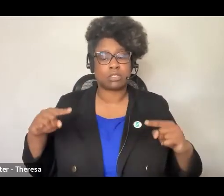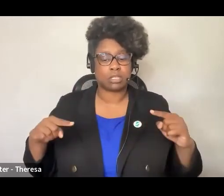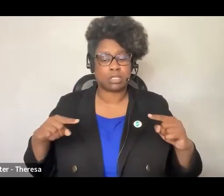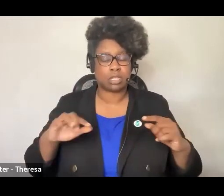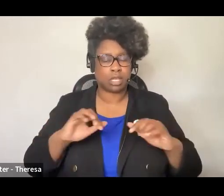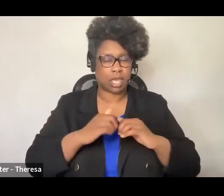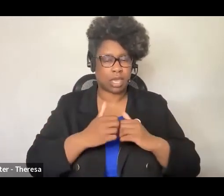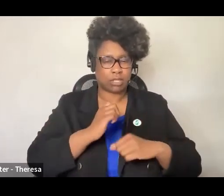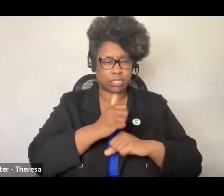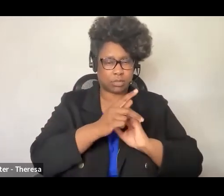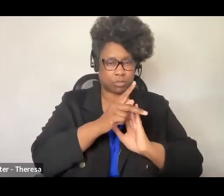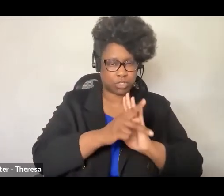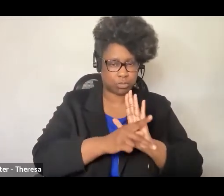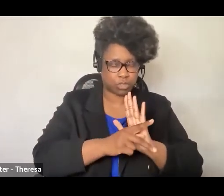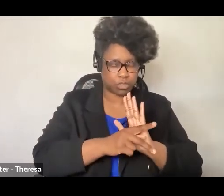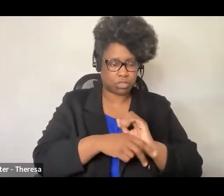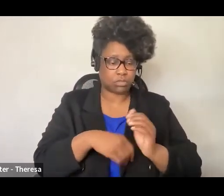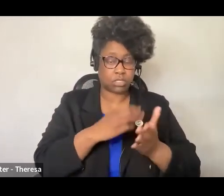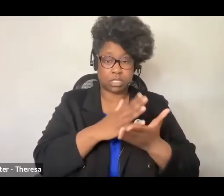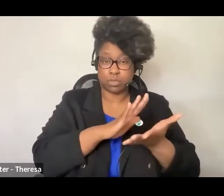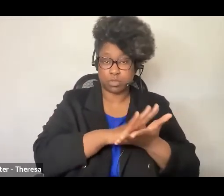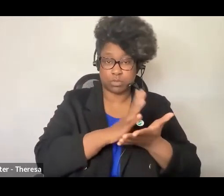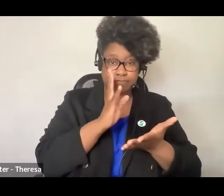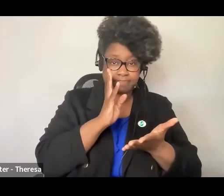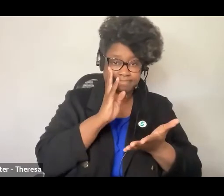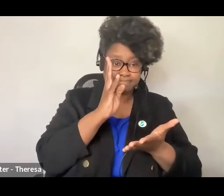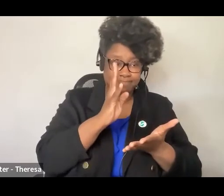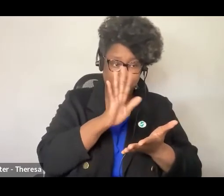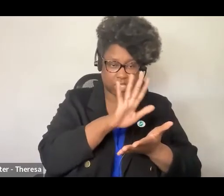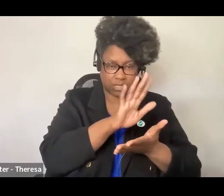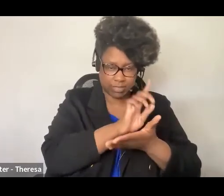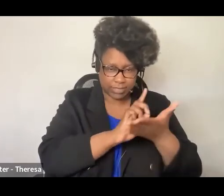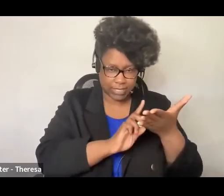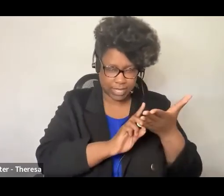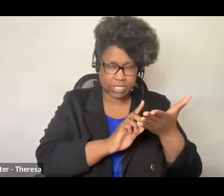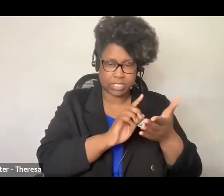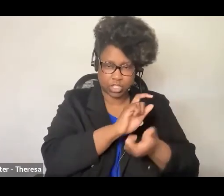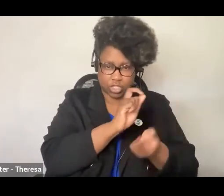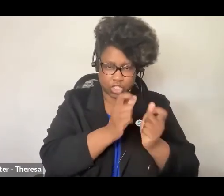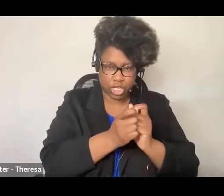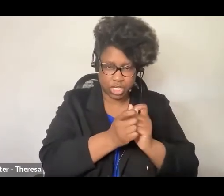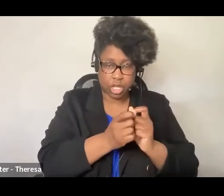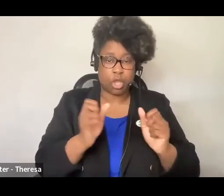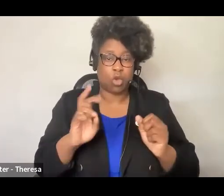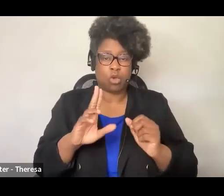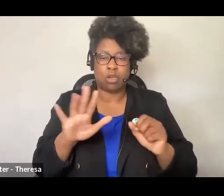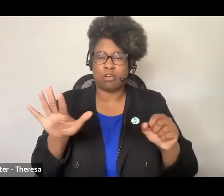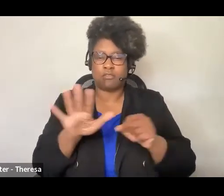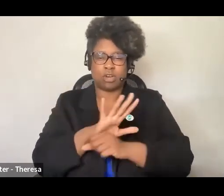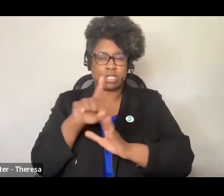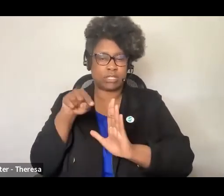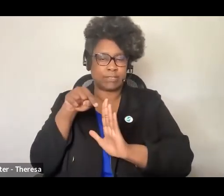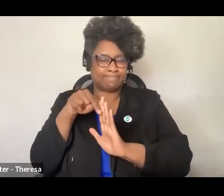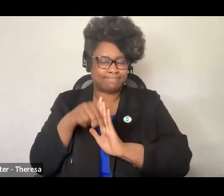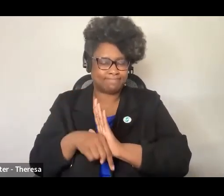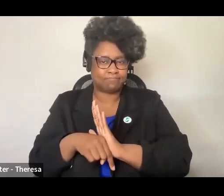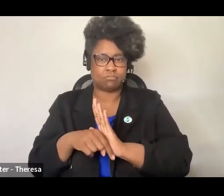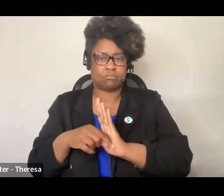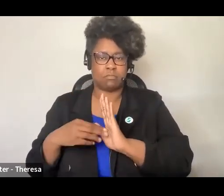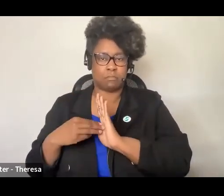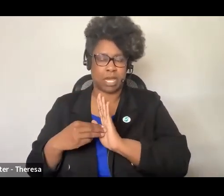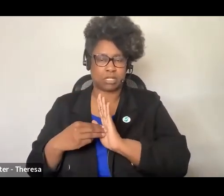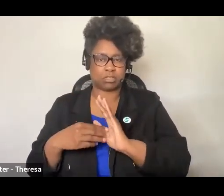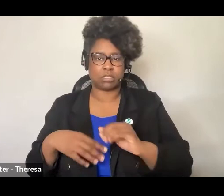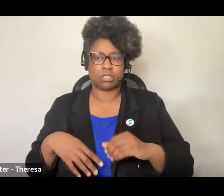around which schools could design their own plans for change or whether they provided fully fleshed out models. Regardless, there was wide